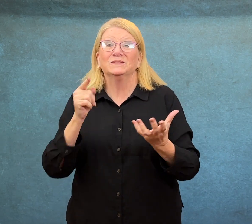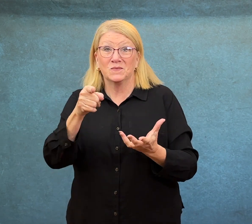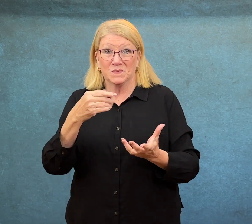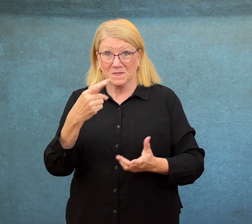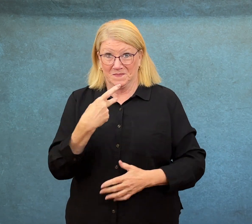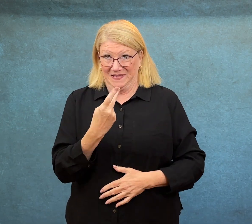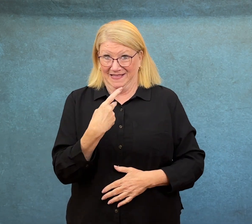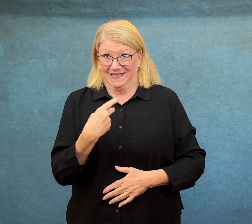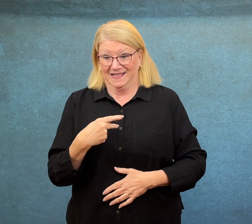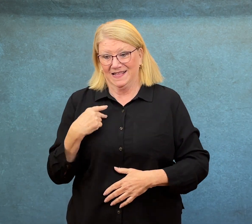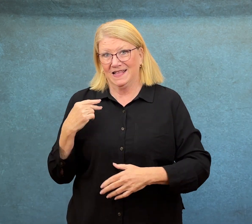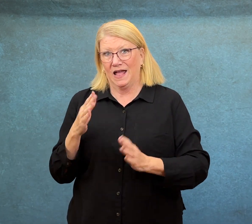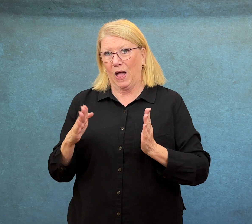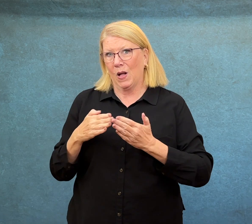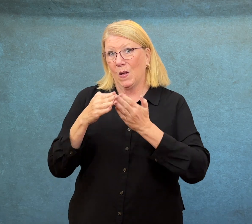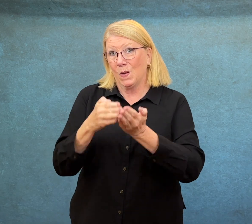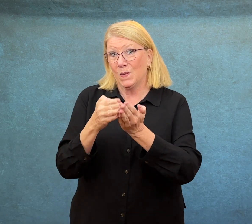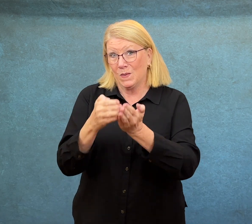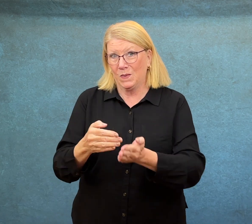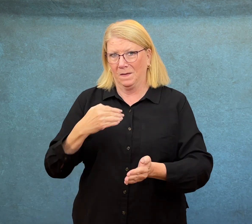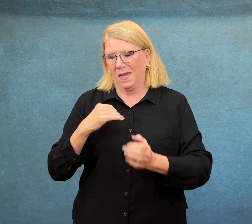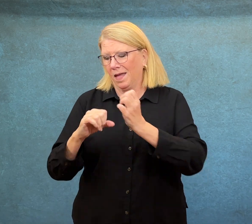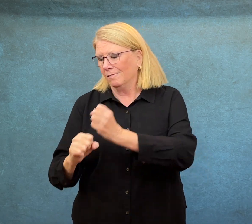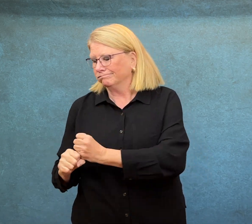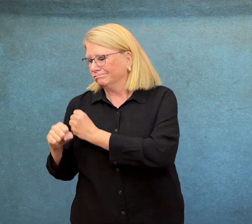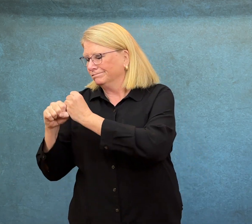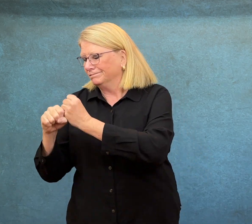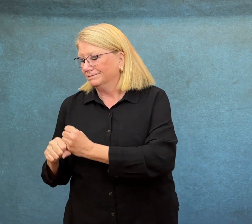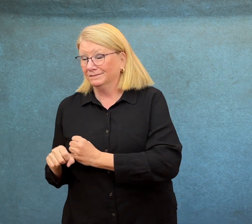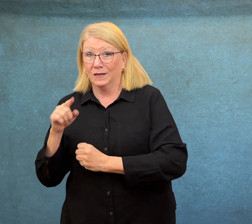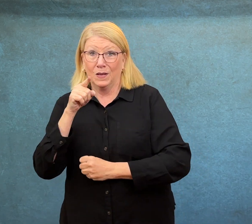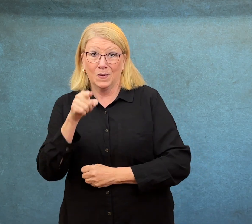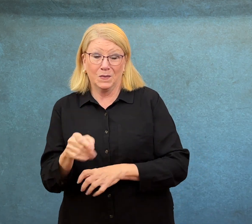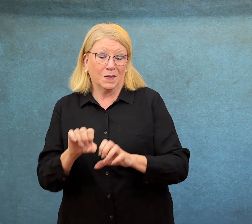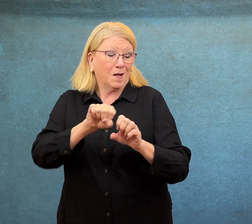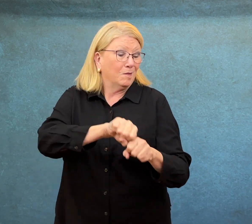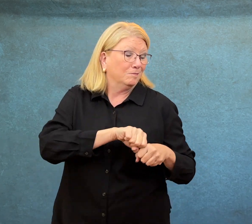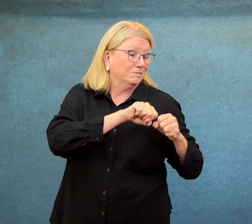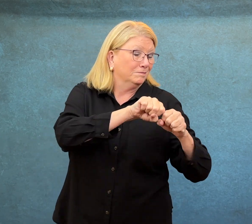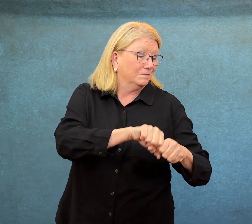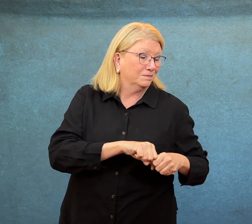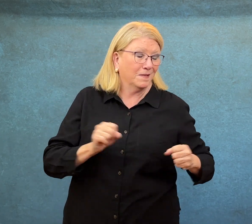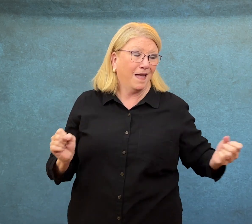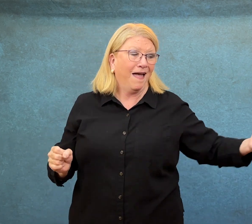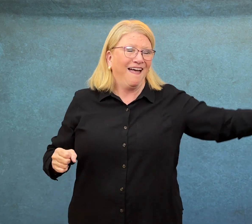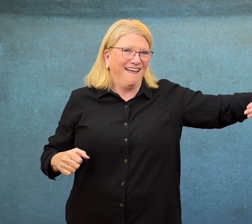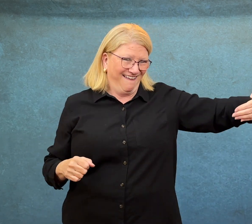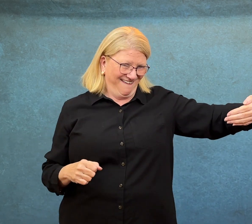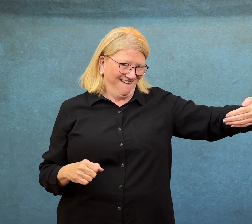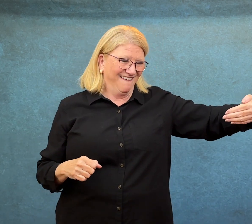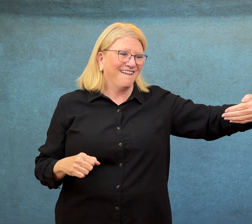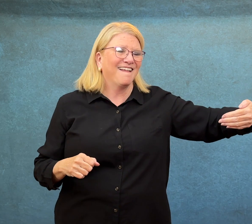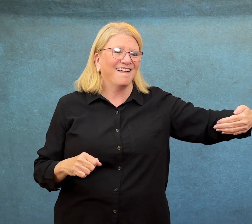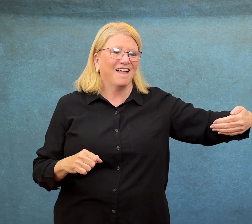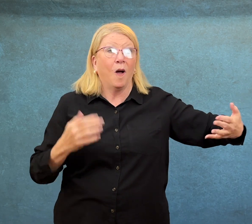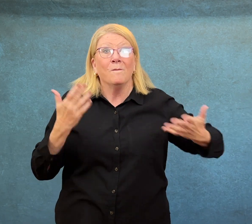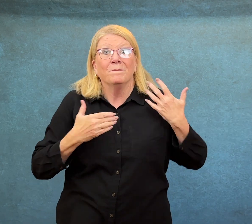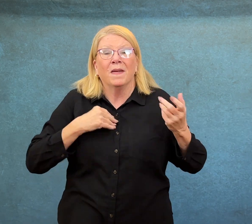jugglers, it's so easy to canoodle with you in a cool canoe. I just want to